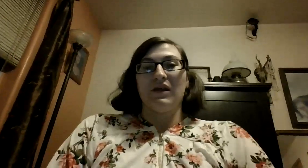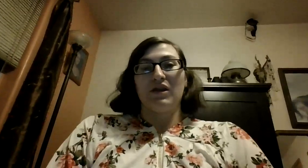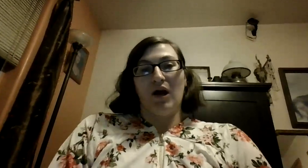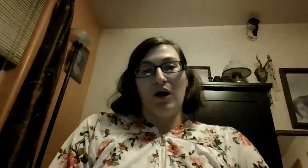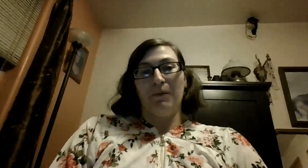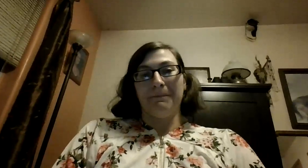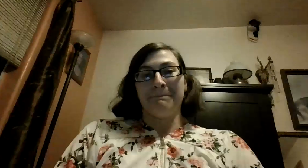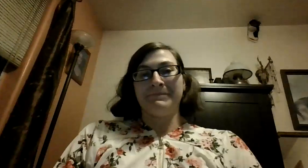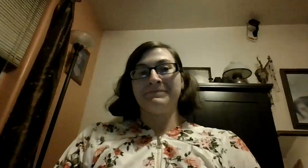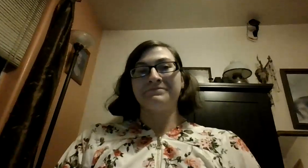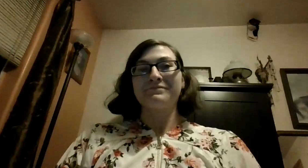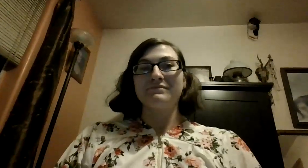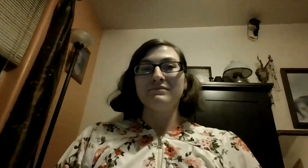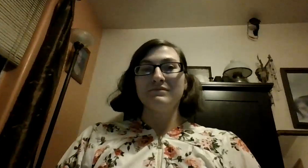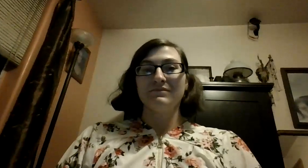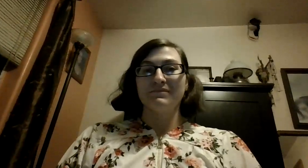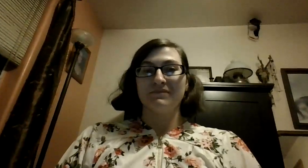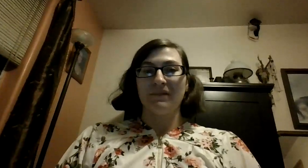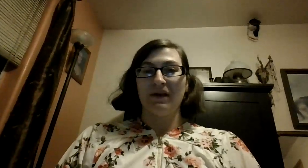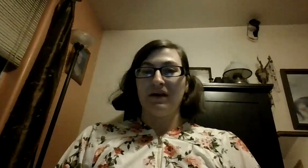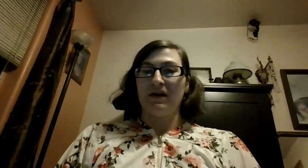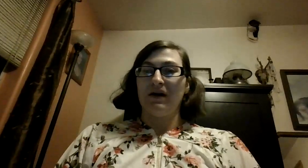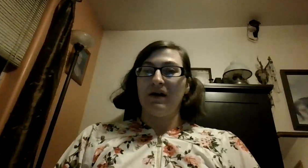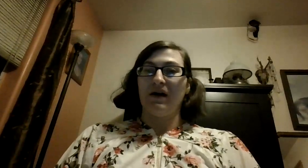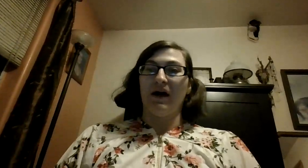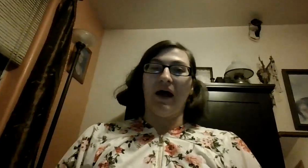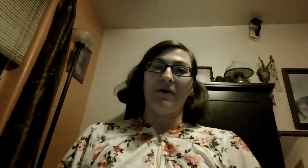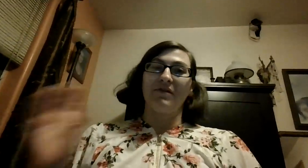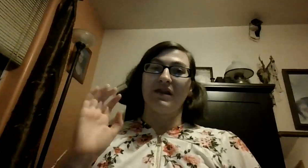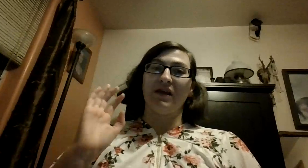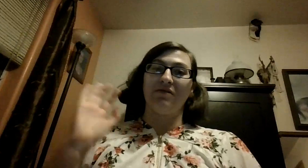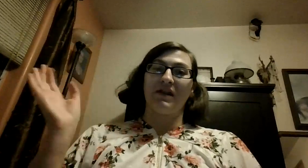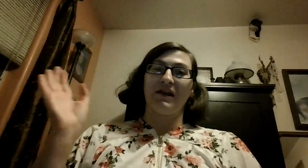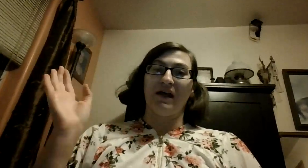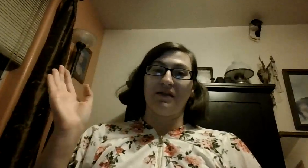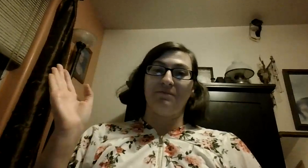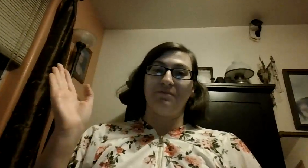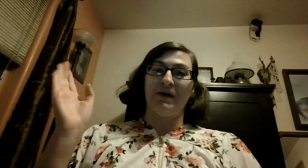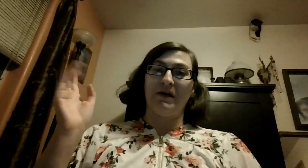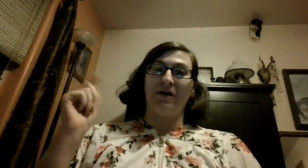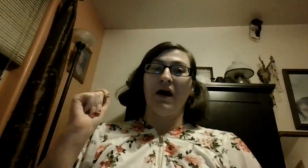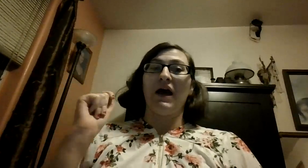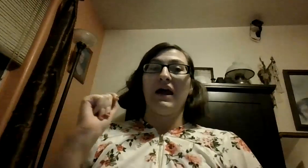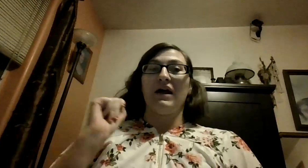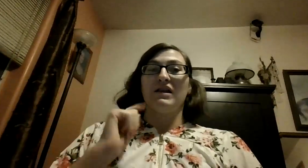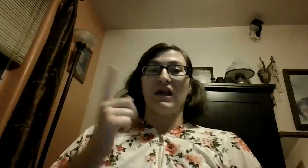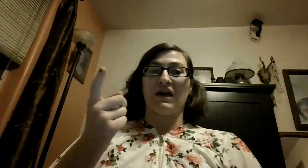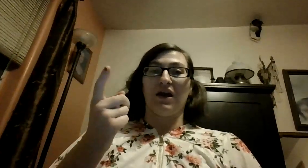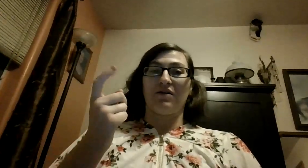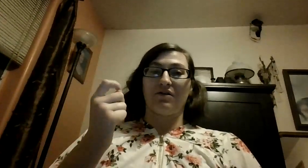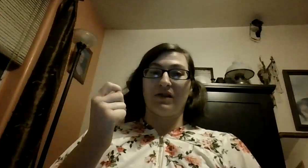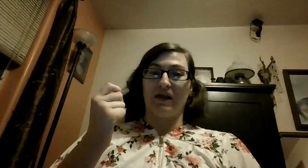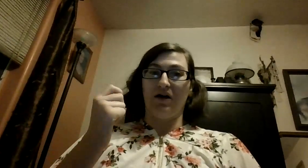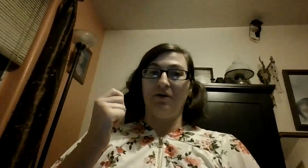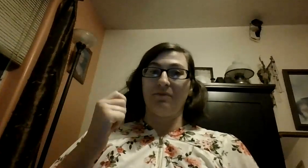I'm gonna see you in a next video take care so please